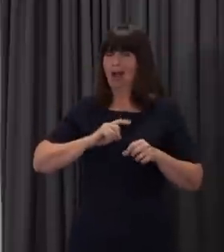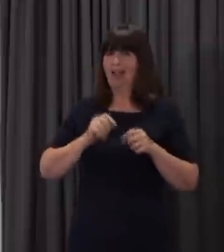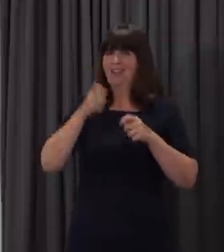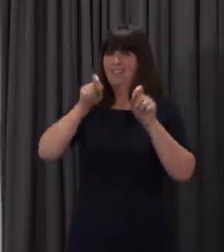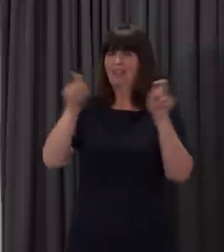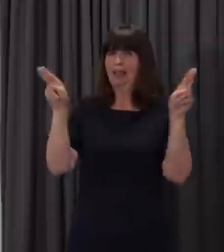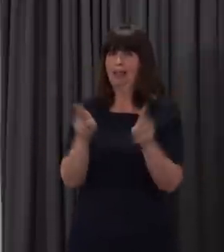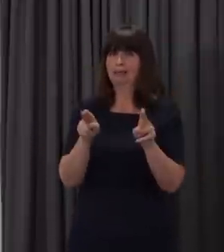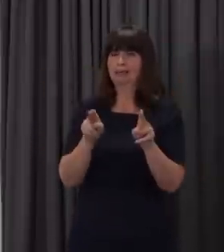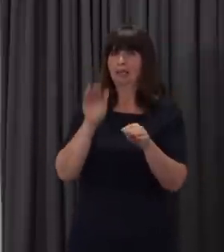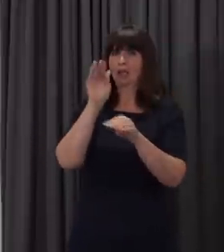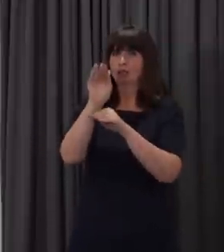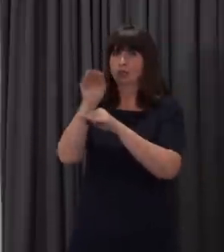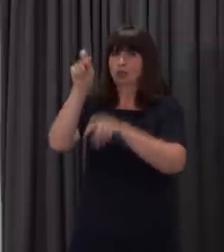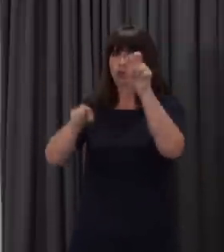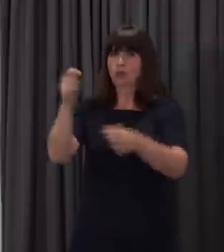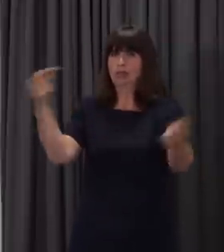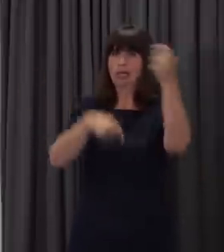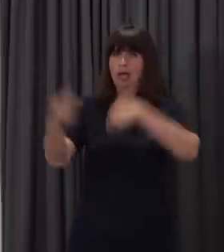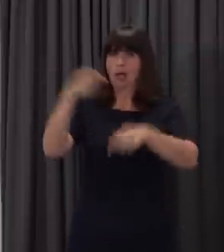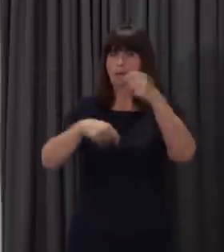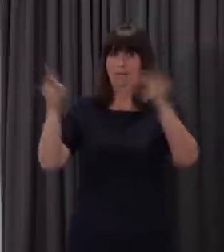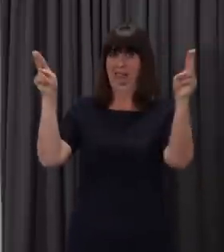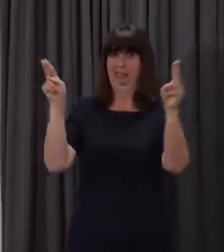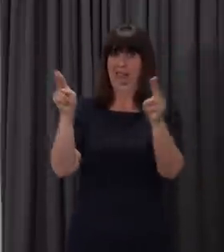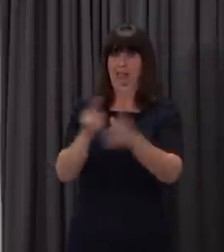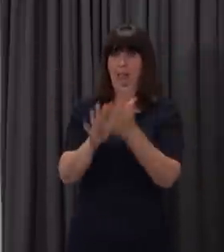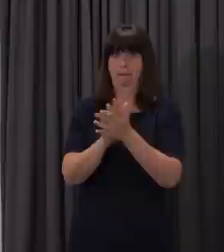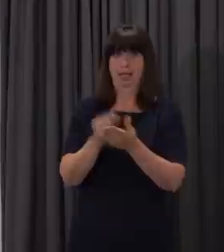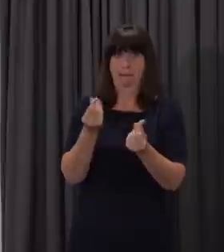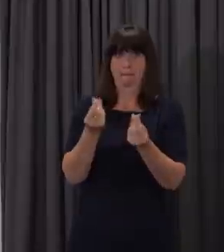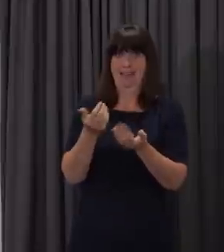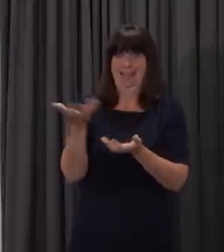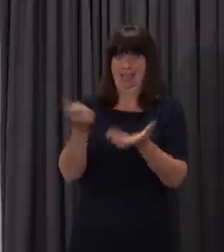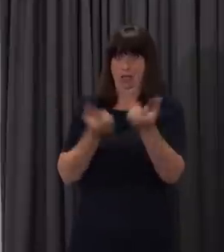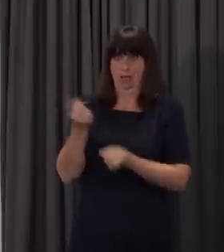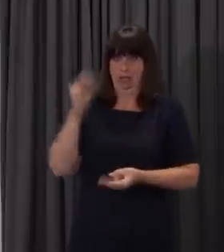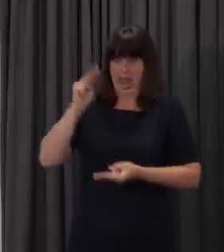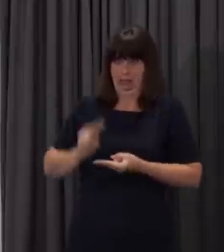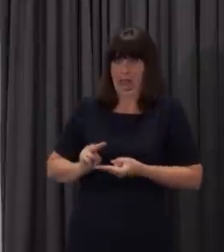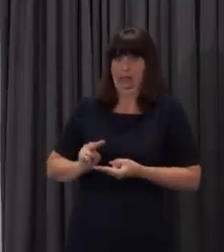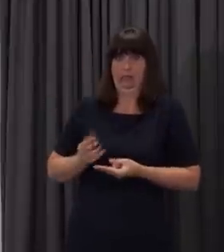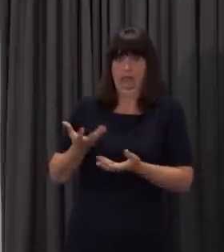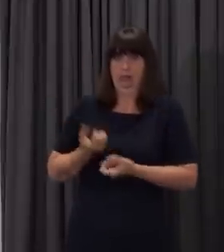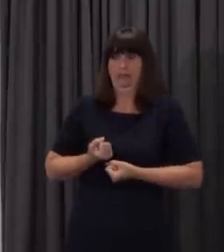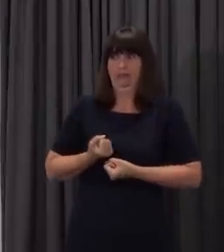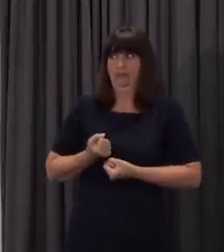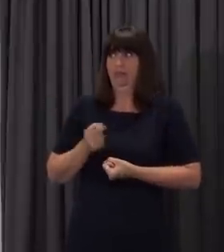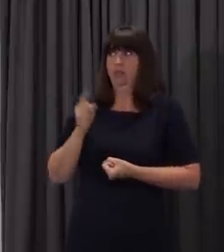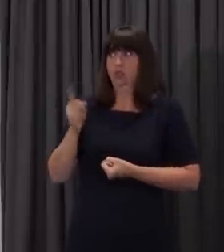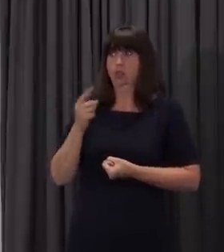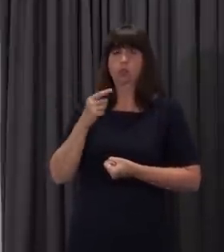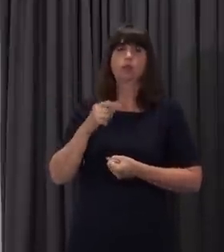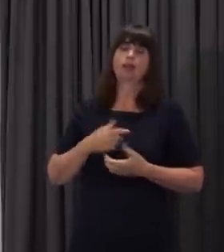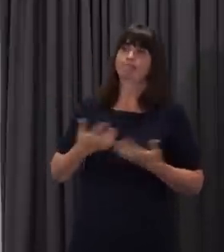The number of international students coming to Wales is likely to decrease significantly. Last week, you expressed your own concerns about the UK